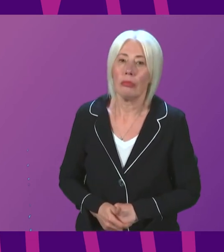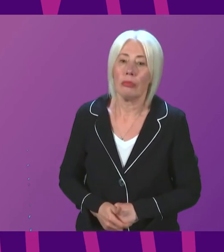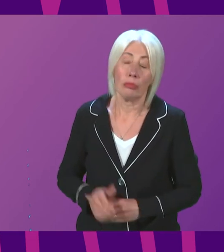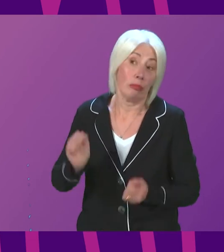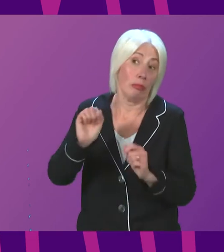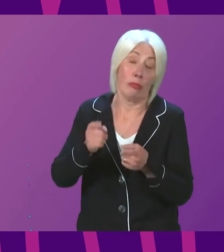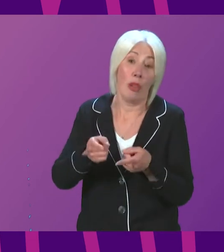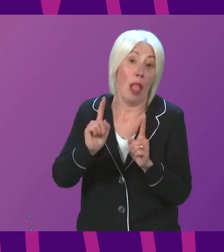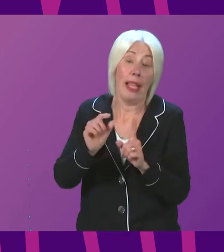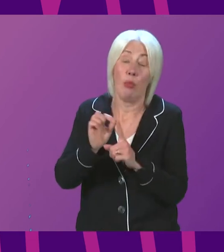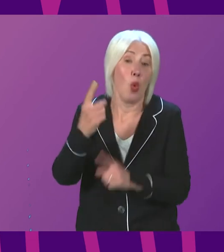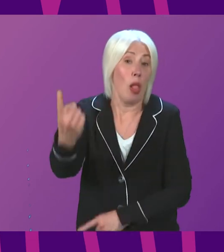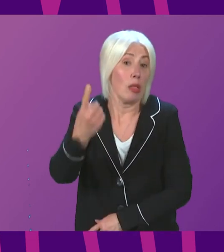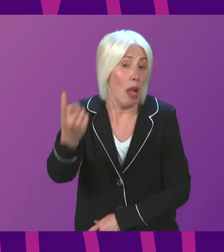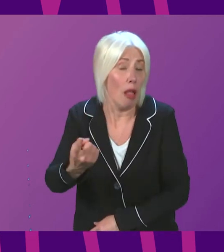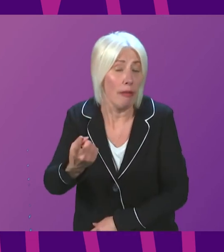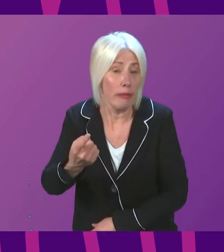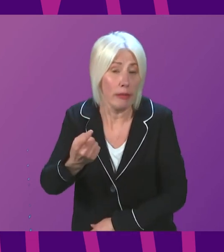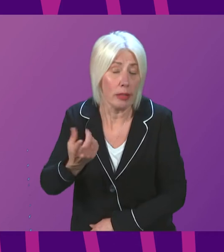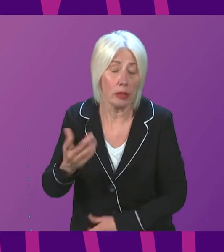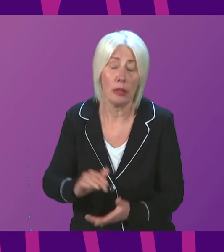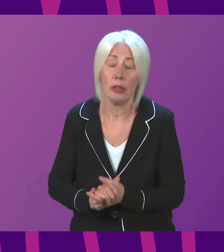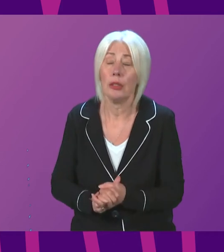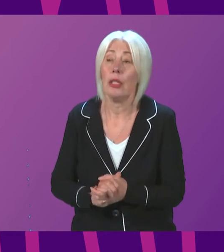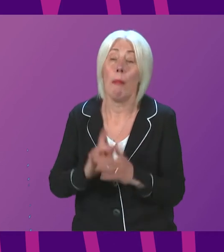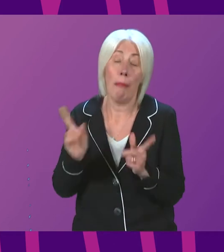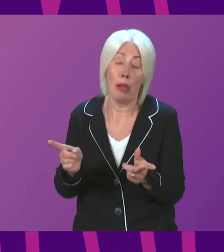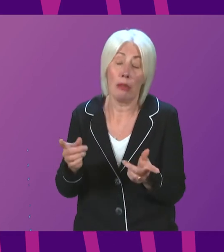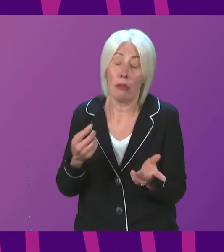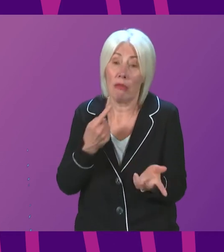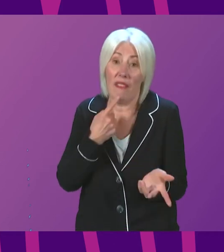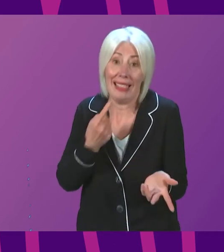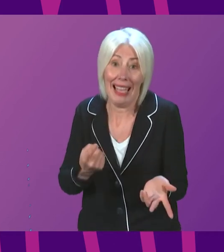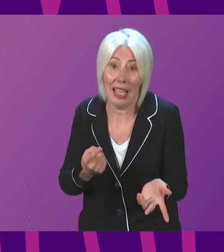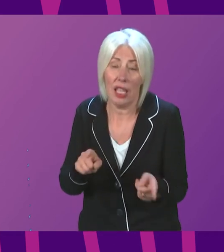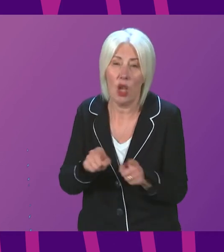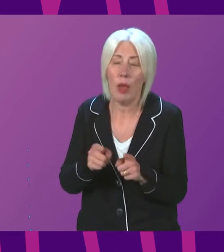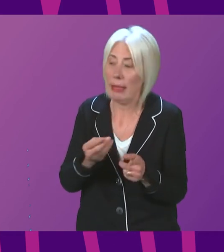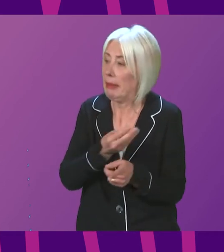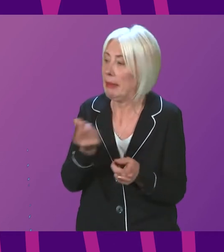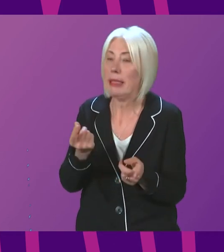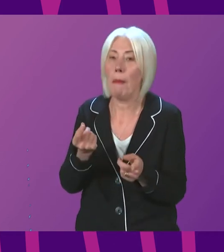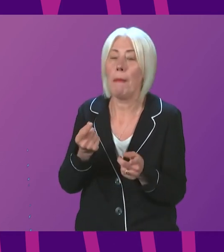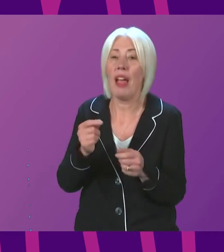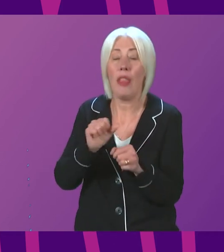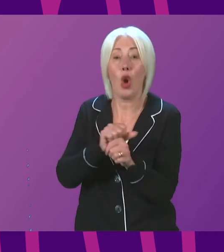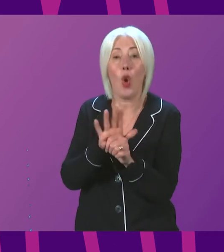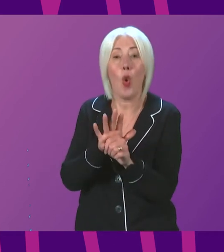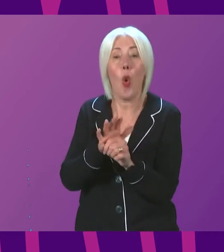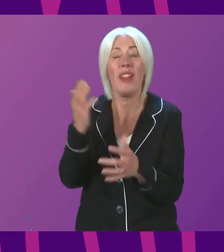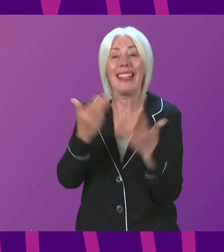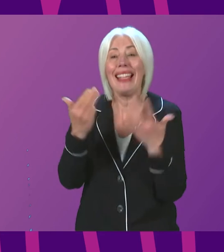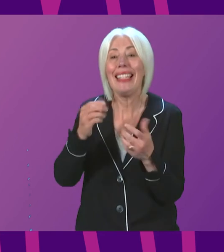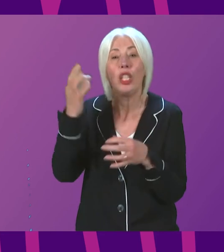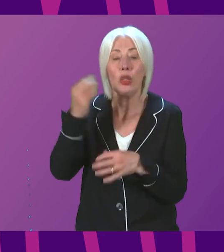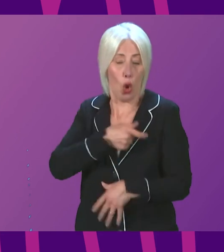Lady Poole to determine, but what I would say, and indeed we have aired some of these issues at the COVID-19 committee this morning,